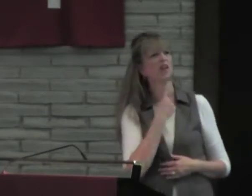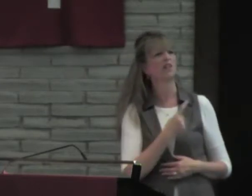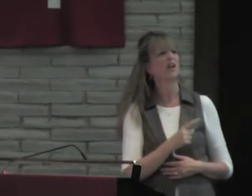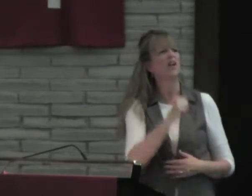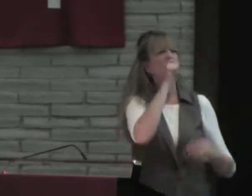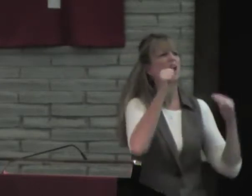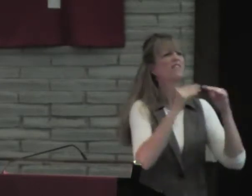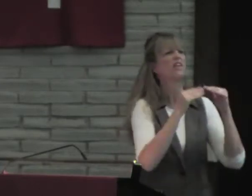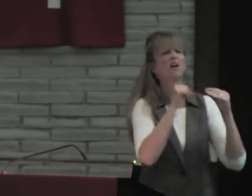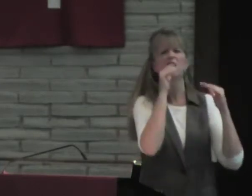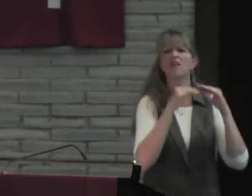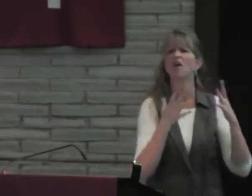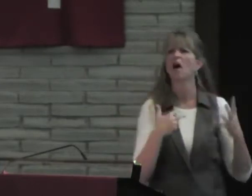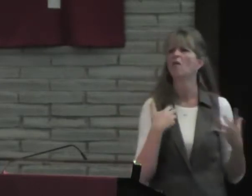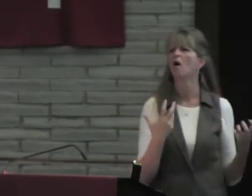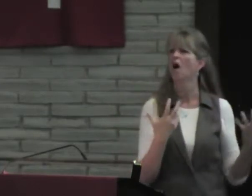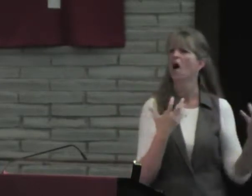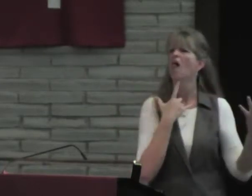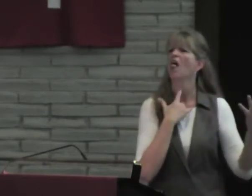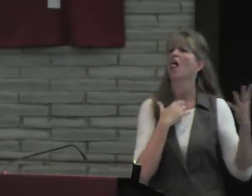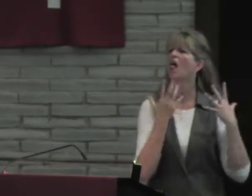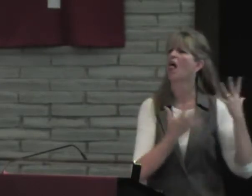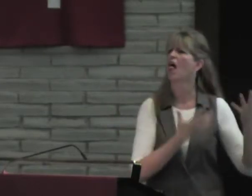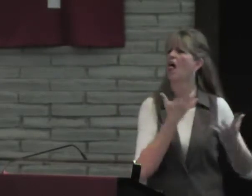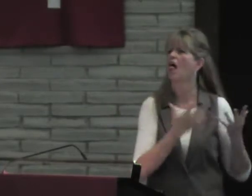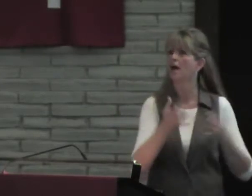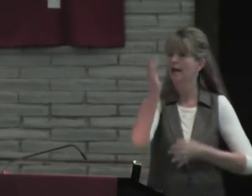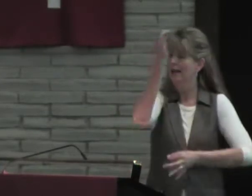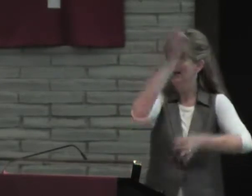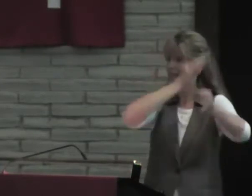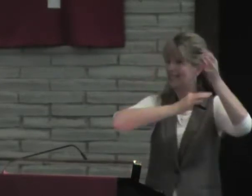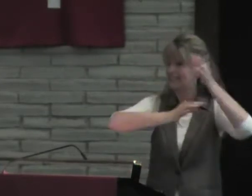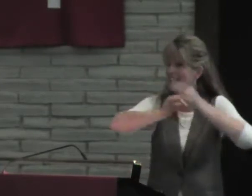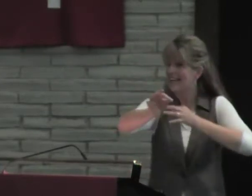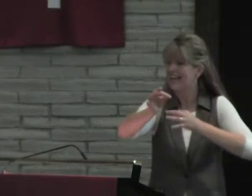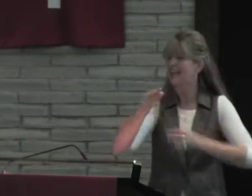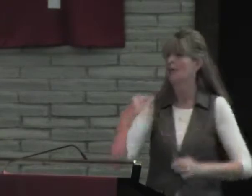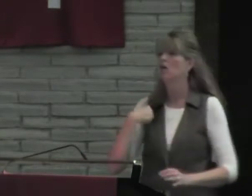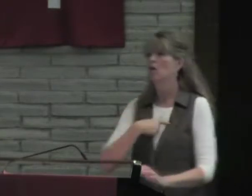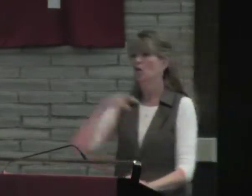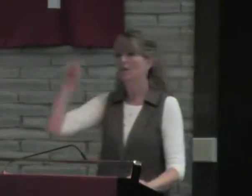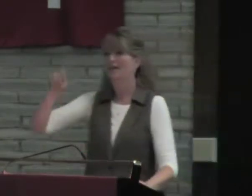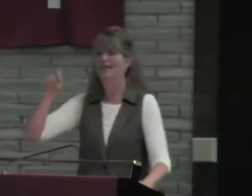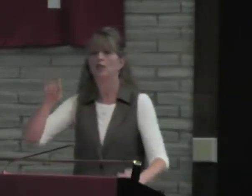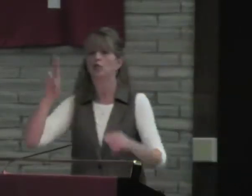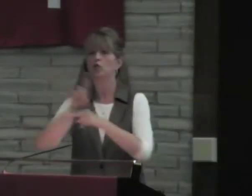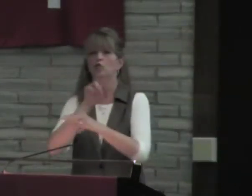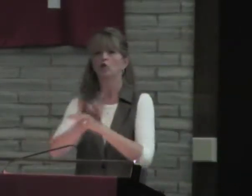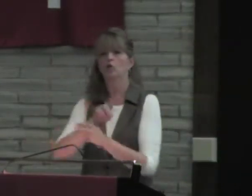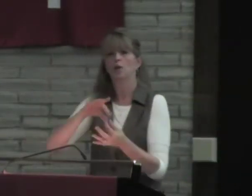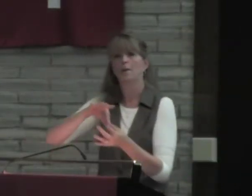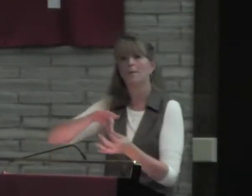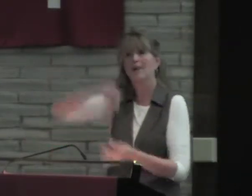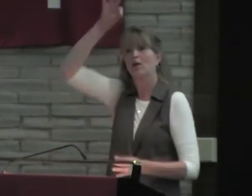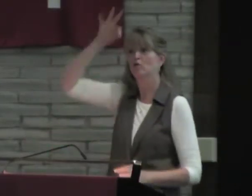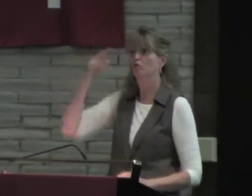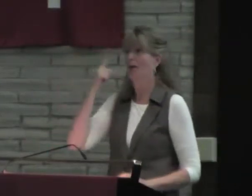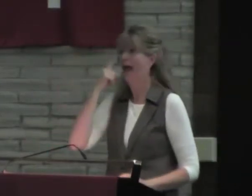And if we substitute our jealousy and it's not fair, it's not fair, all that, and instead, we use the